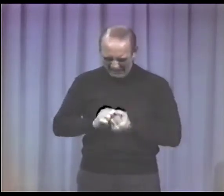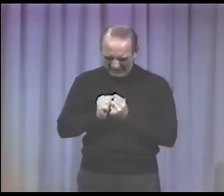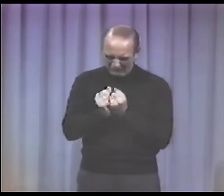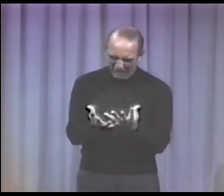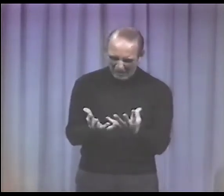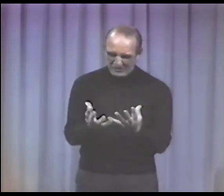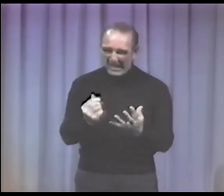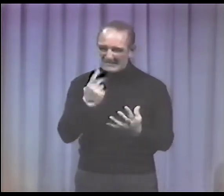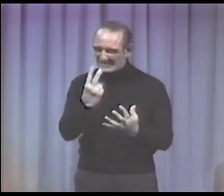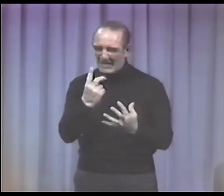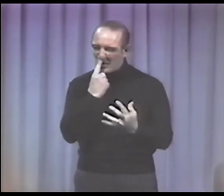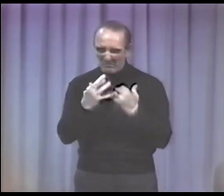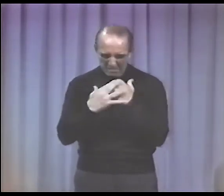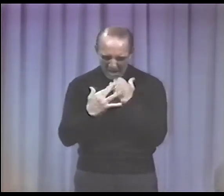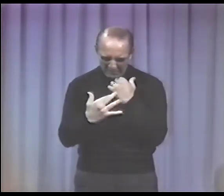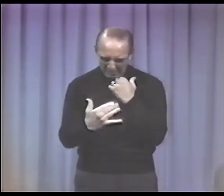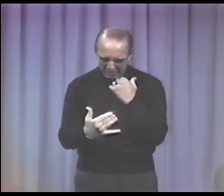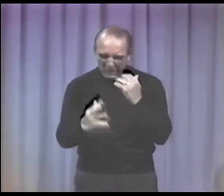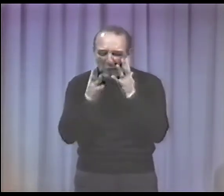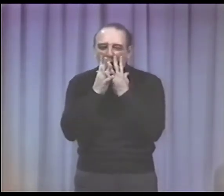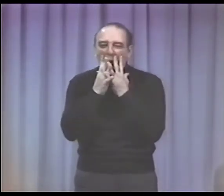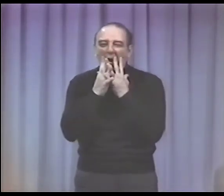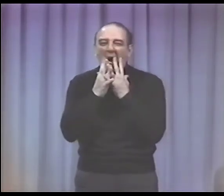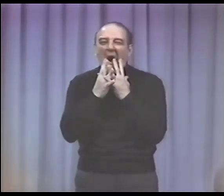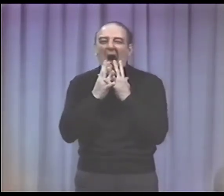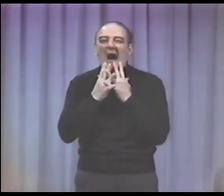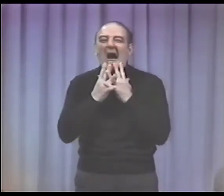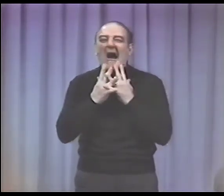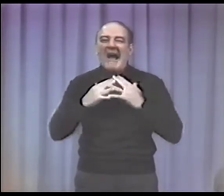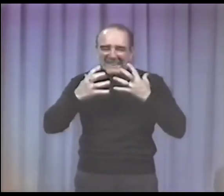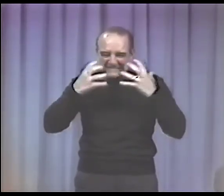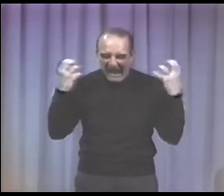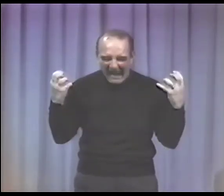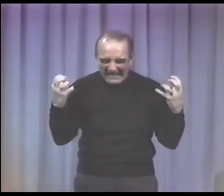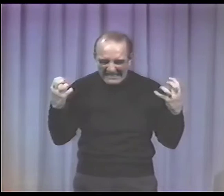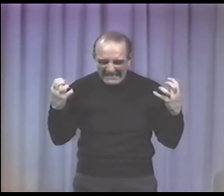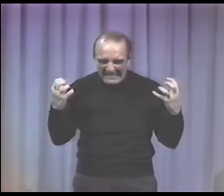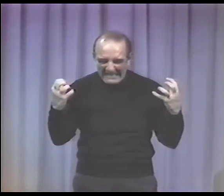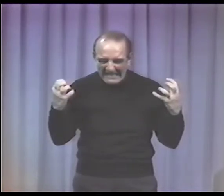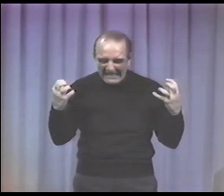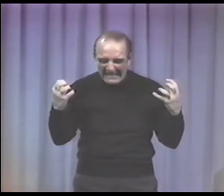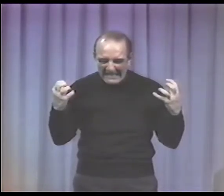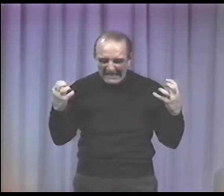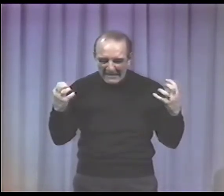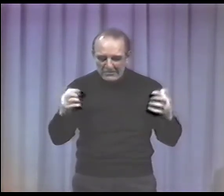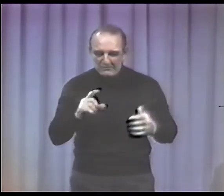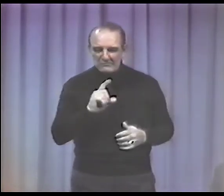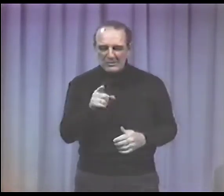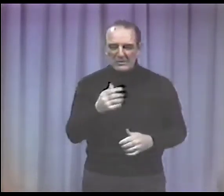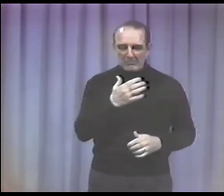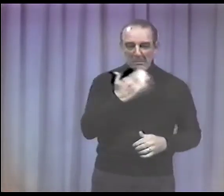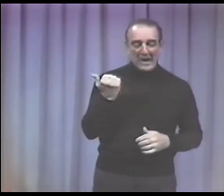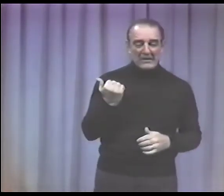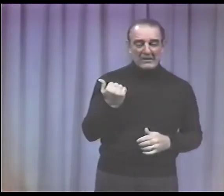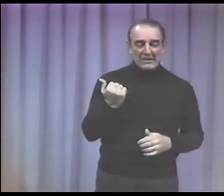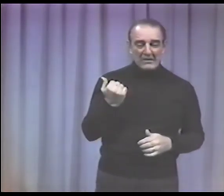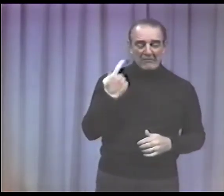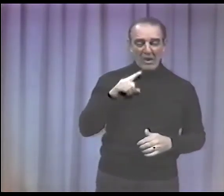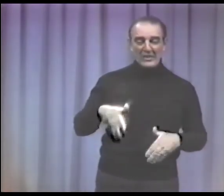and the flesh being torn and the blood gushing from his wounds and the tiger just mauling him,